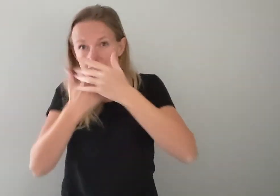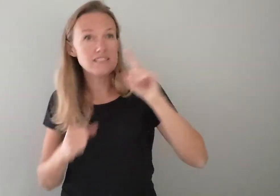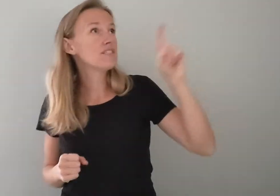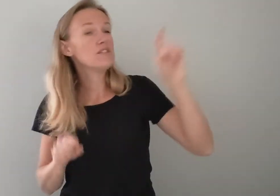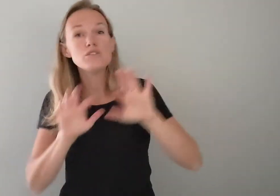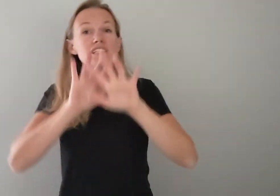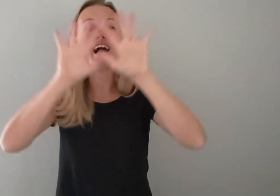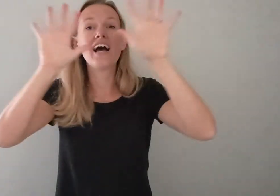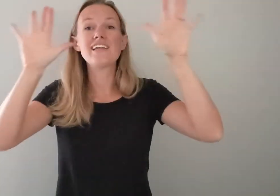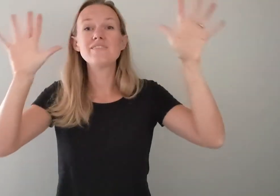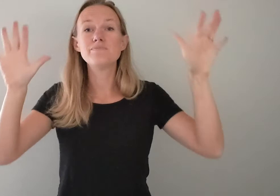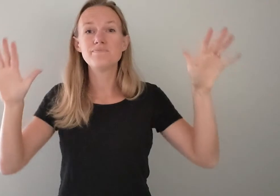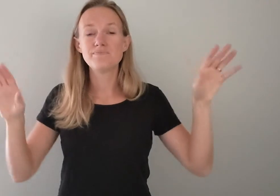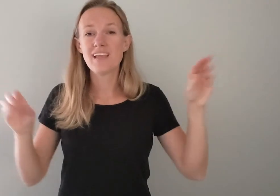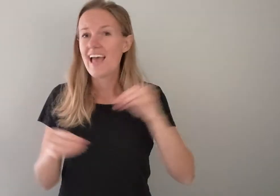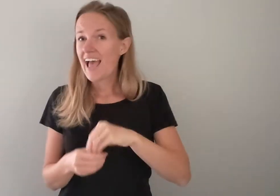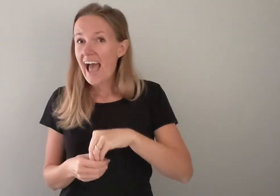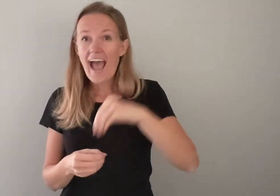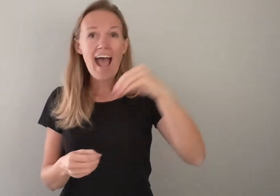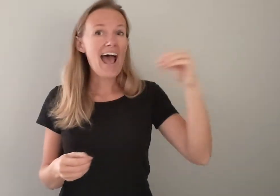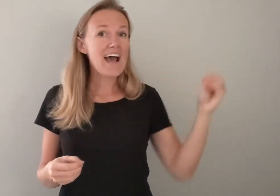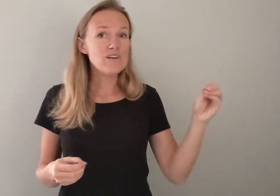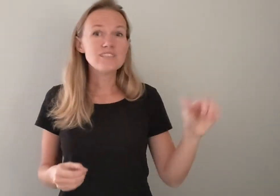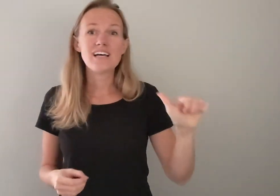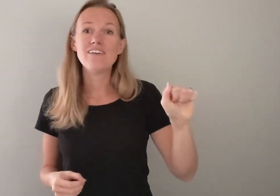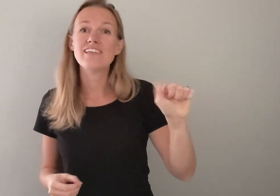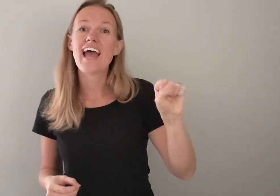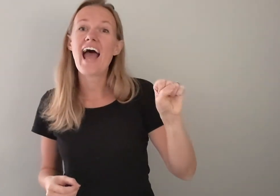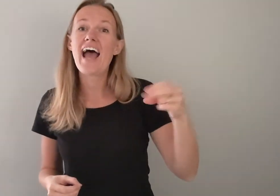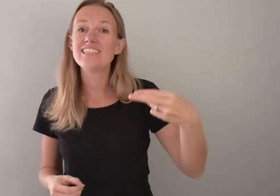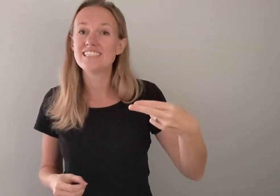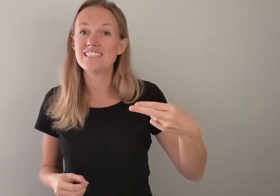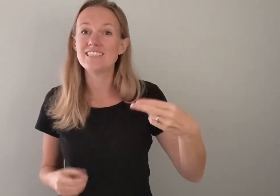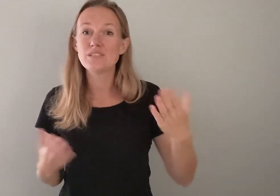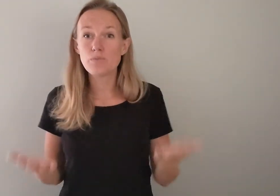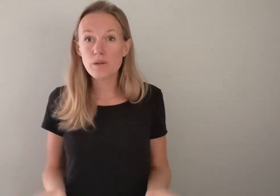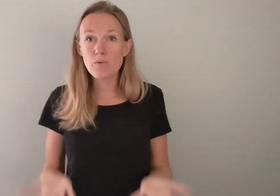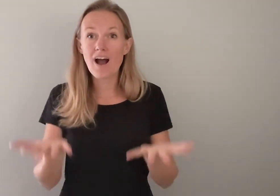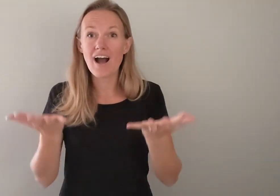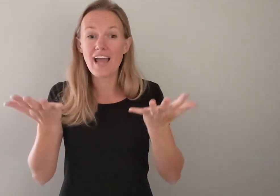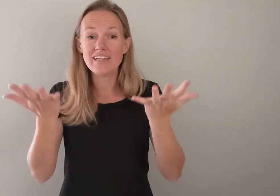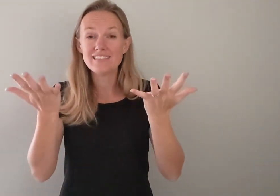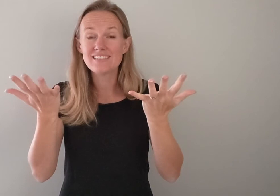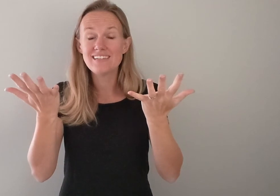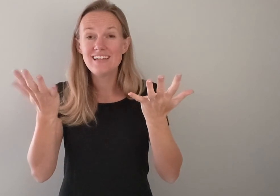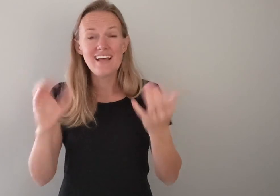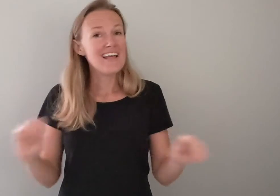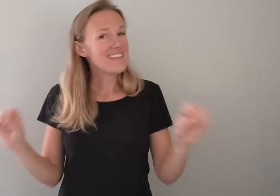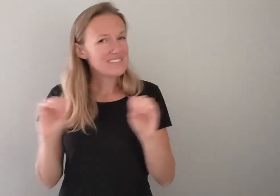you shine out of the ashes we rise there's